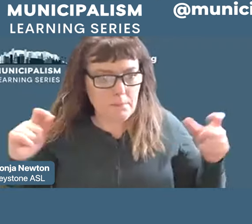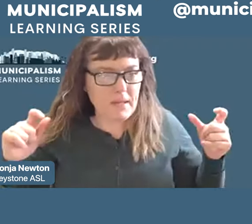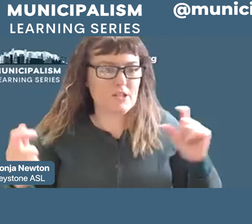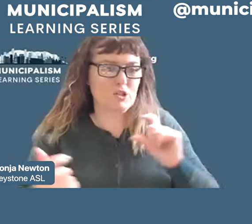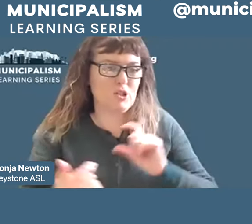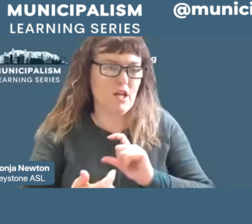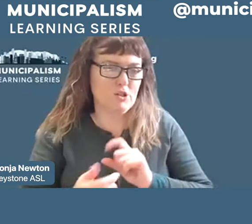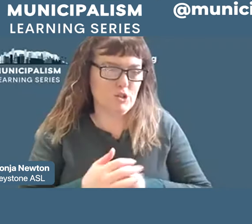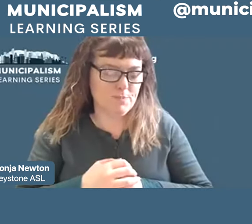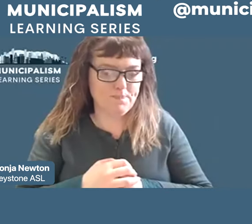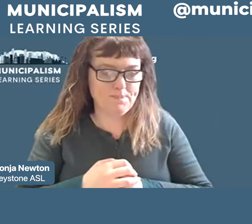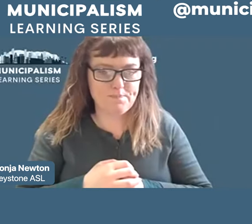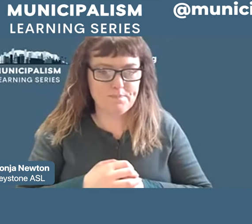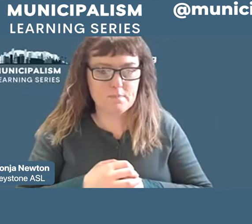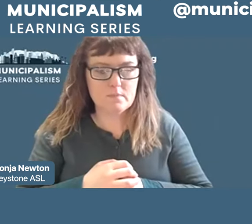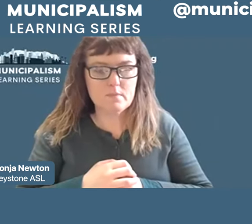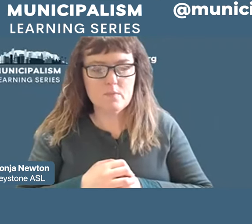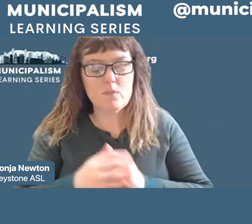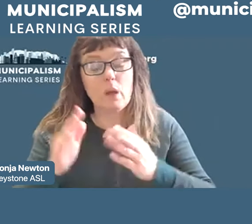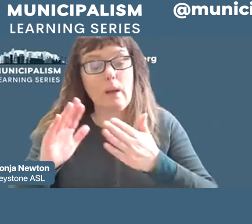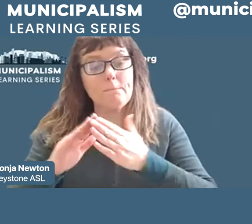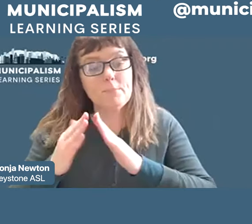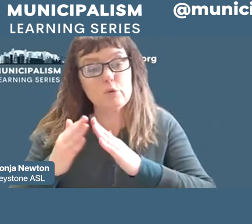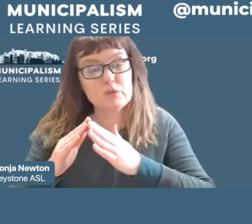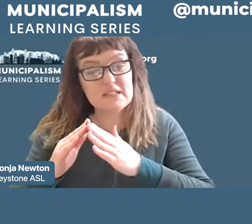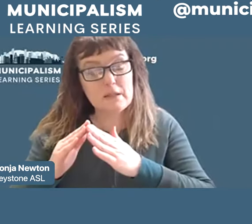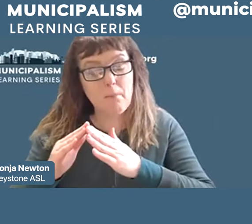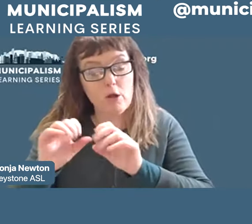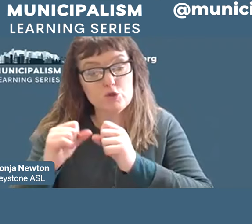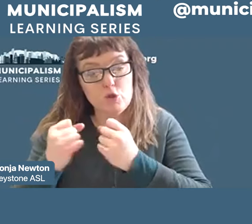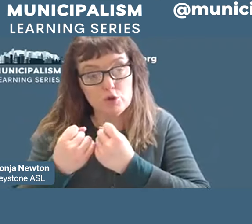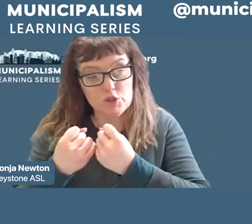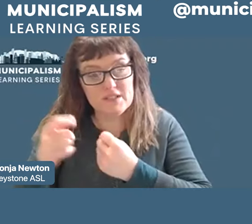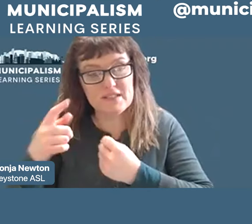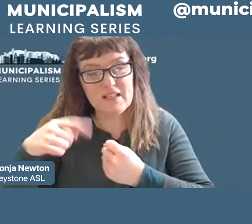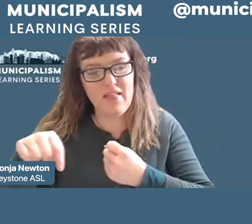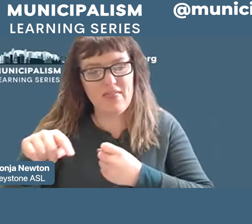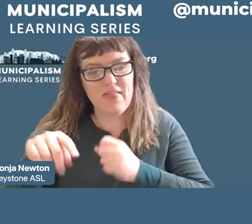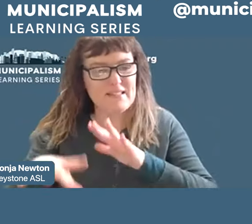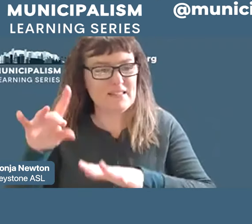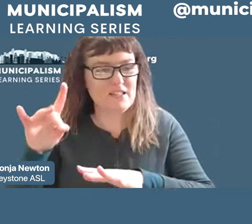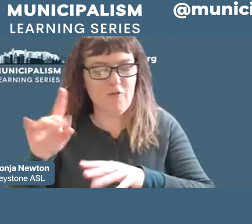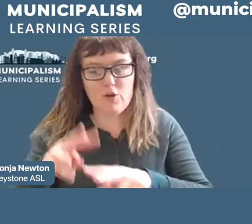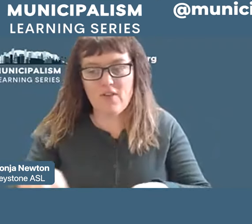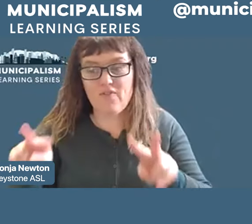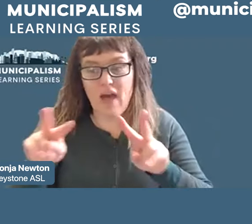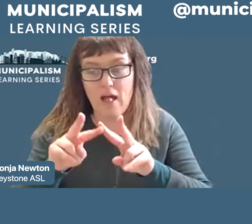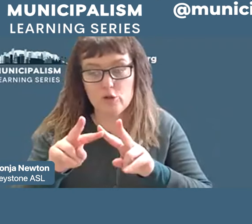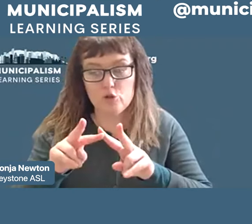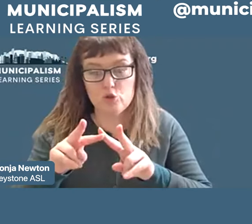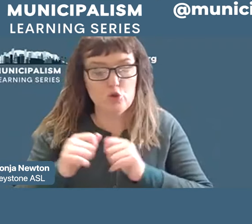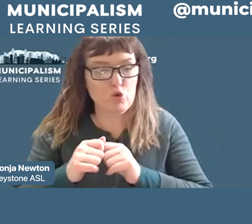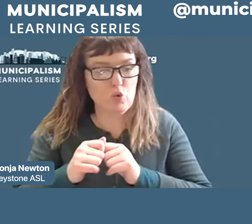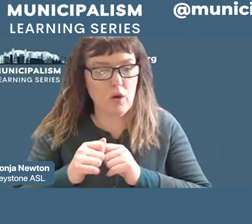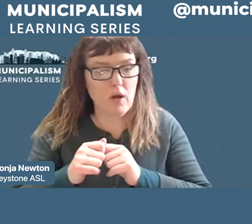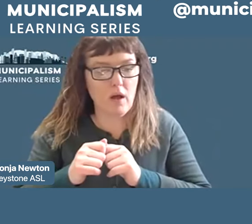But municipal socialists discovered the value of what you might call trench warfare in